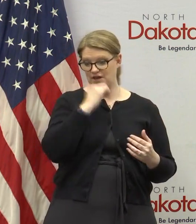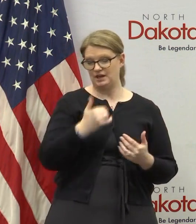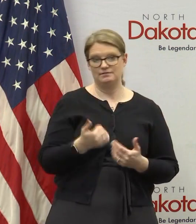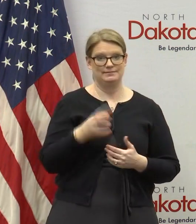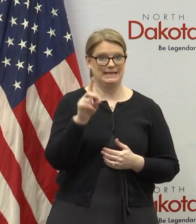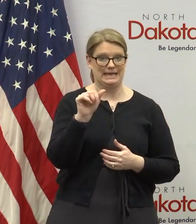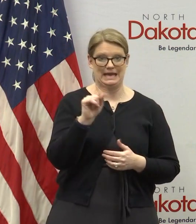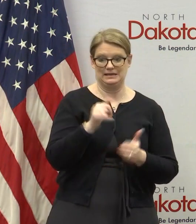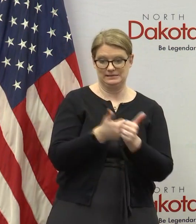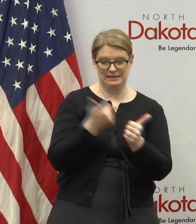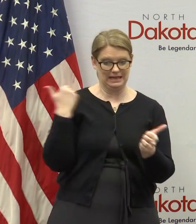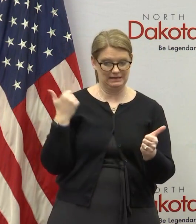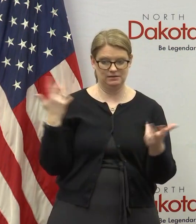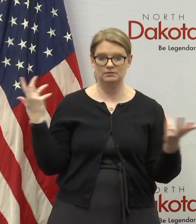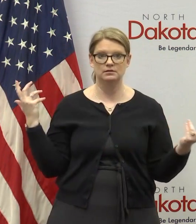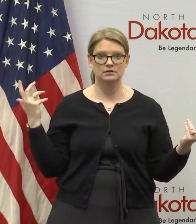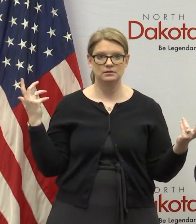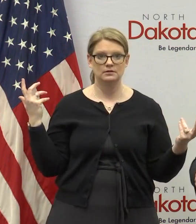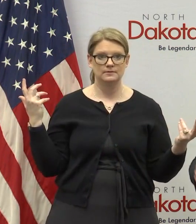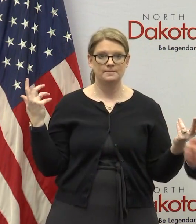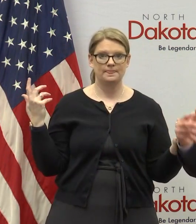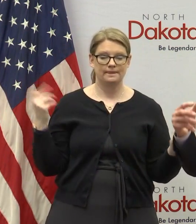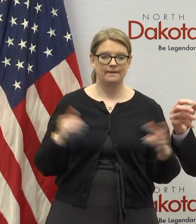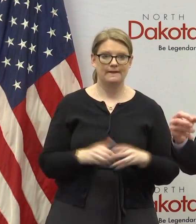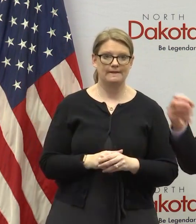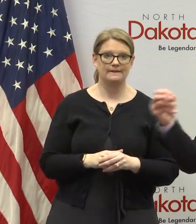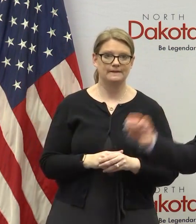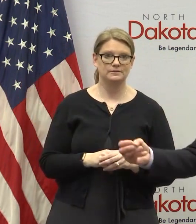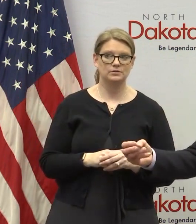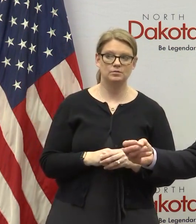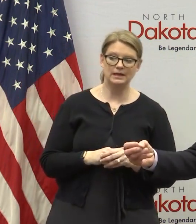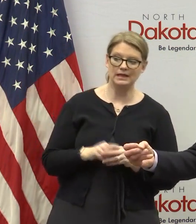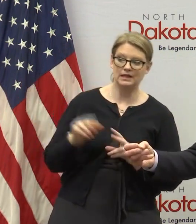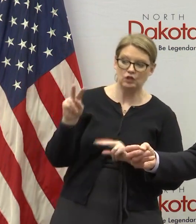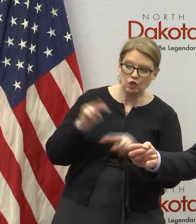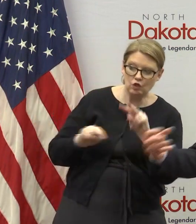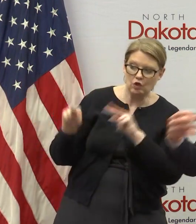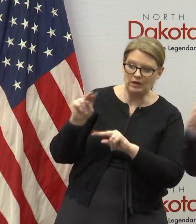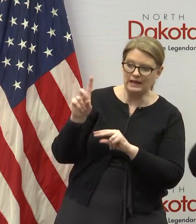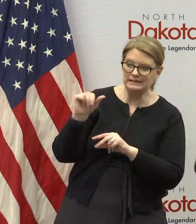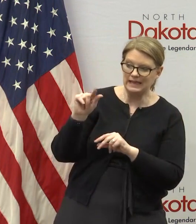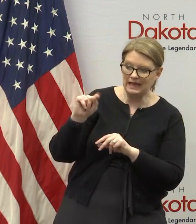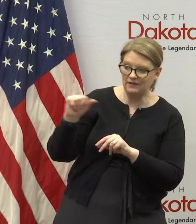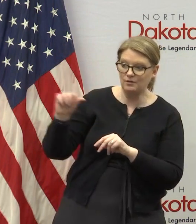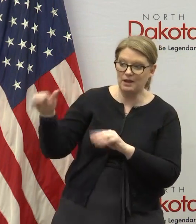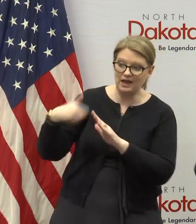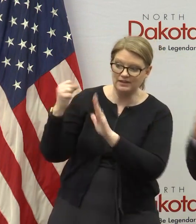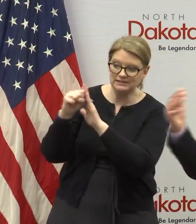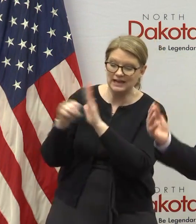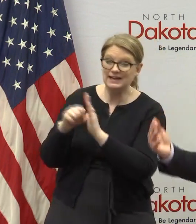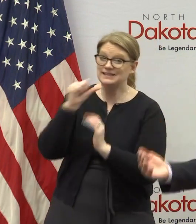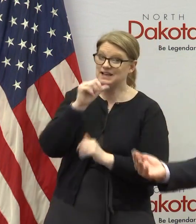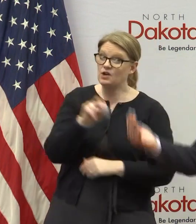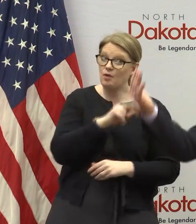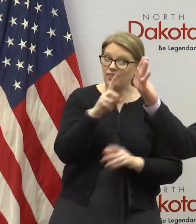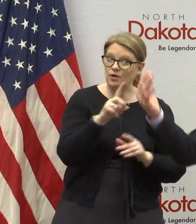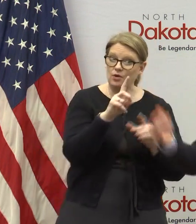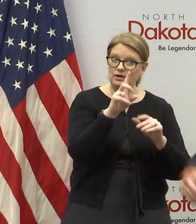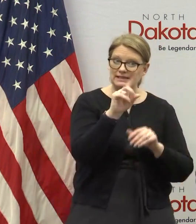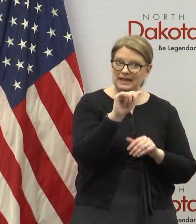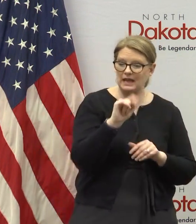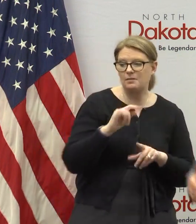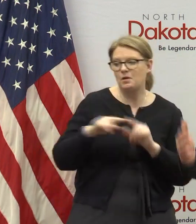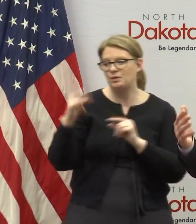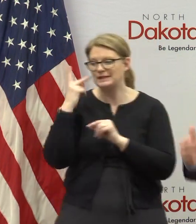is latent uh and so we can look to data from other states it's not north dakota data but we can look at the curves of